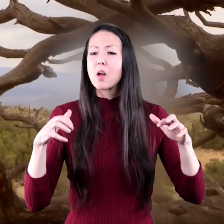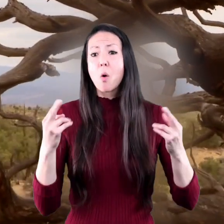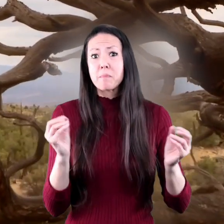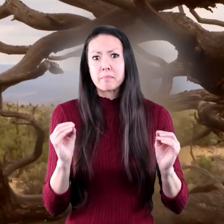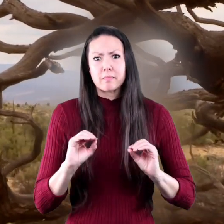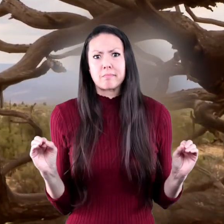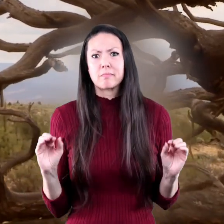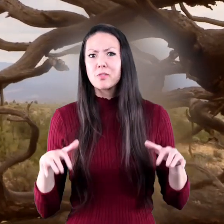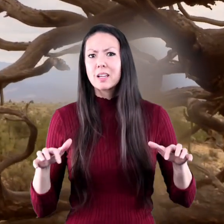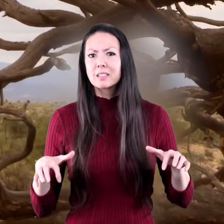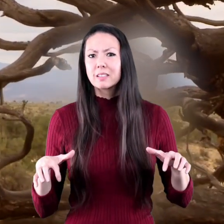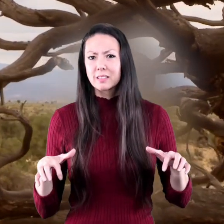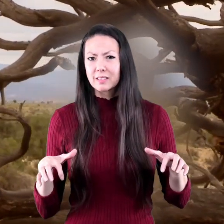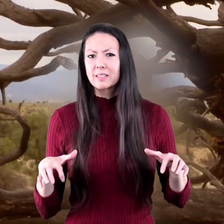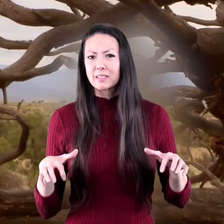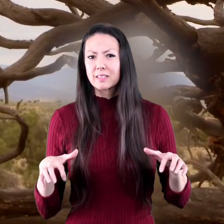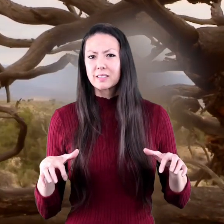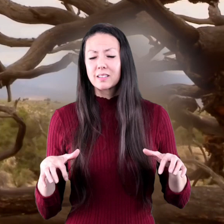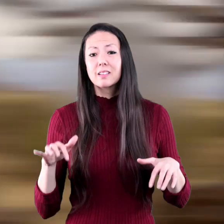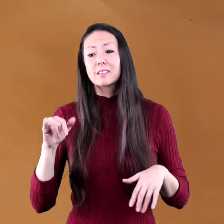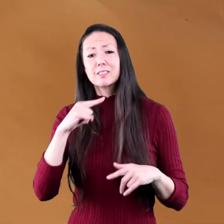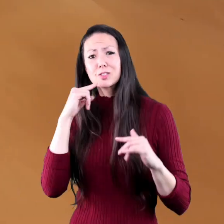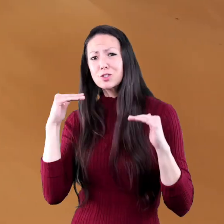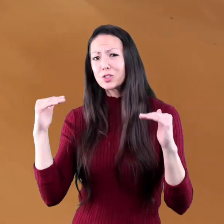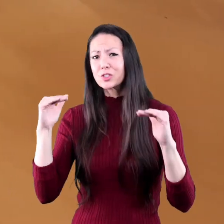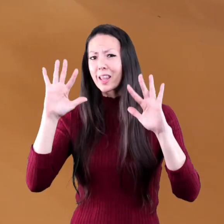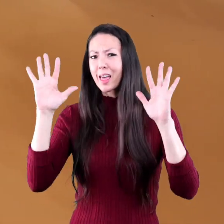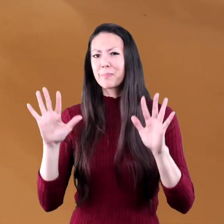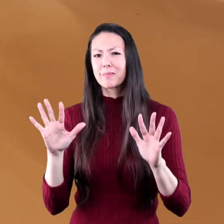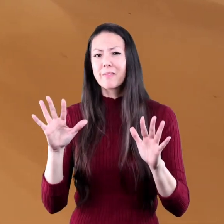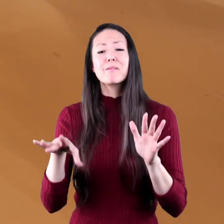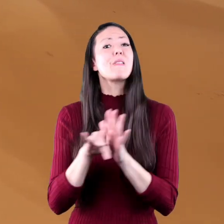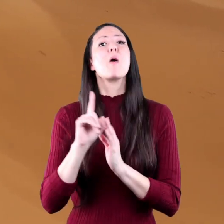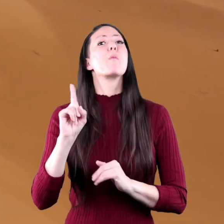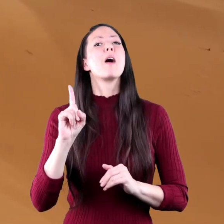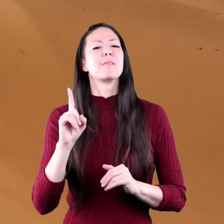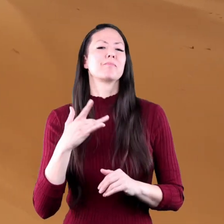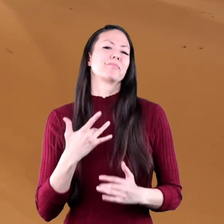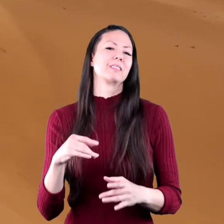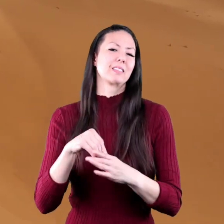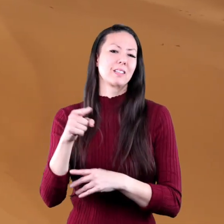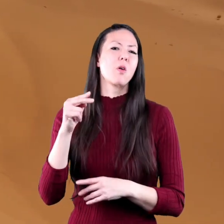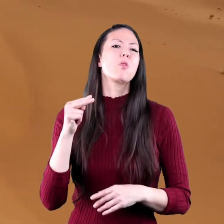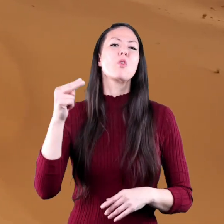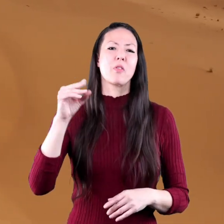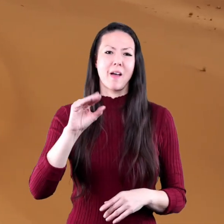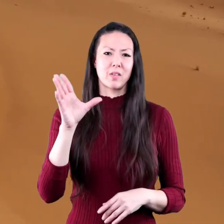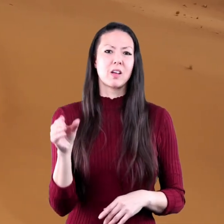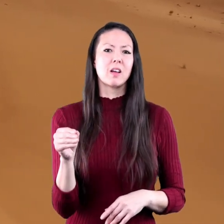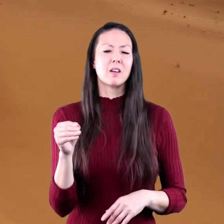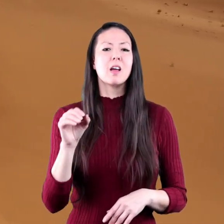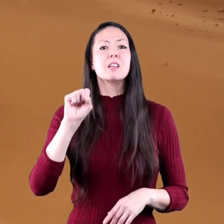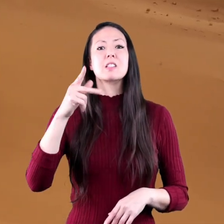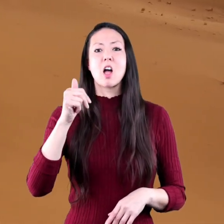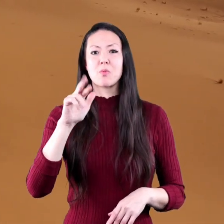or no rain at all. Desert climates are found in North Africa, such as the Sahara Desert,